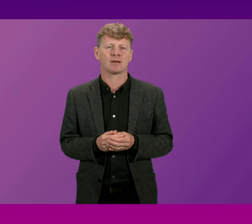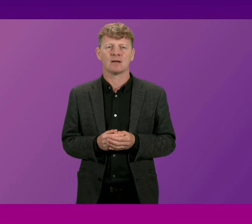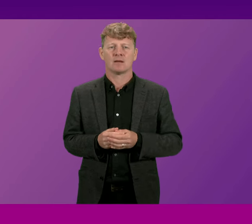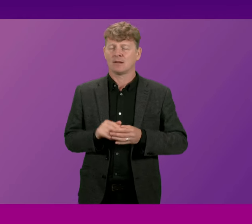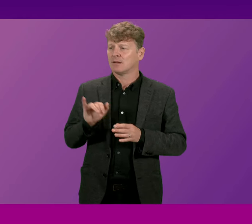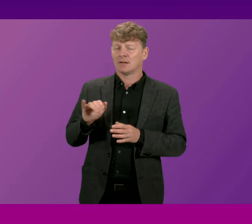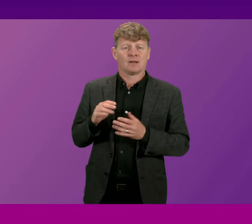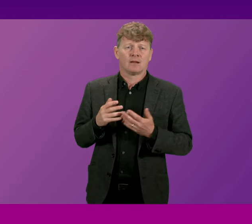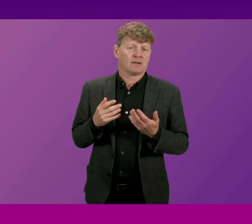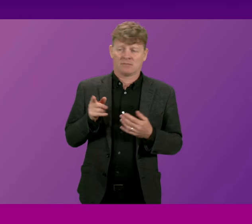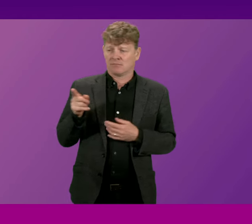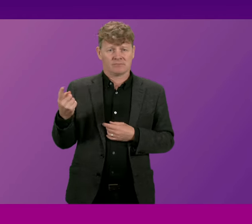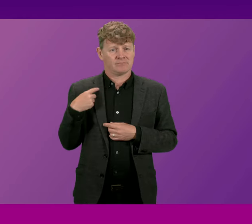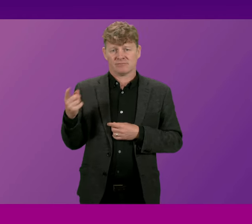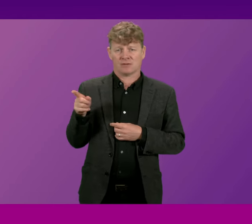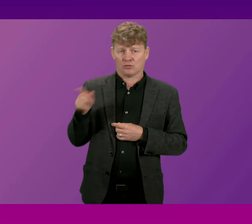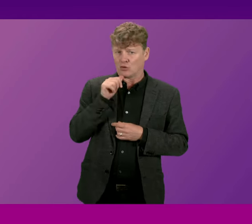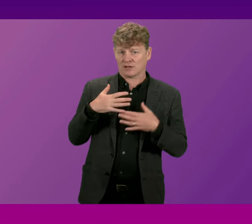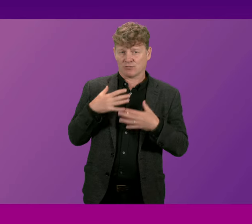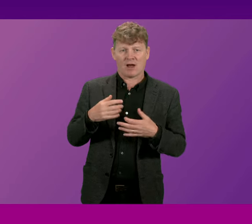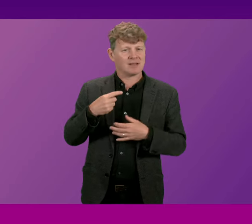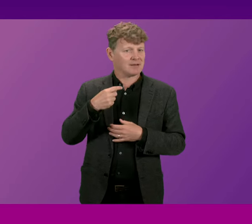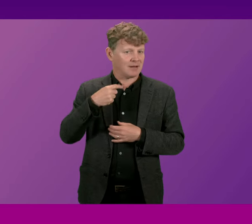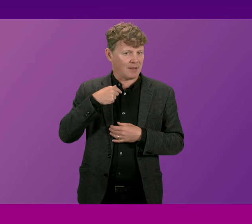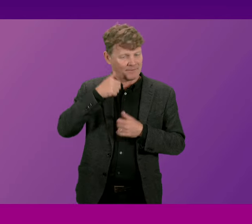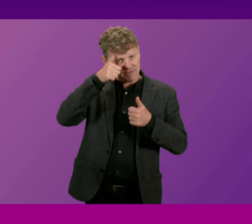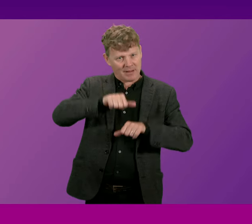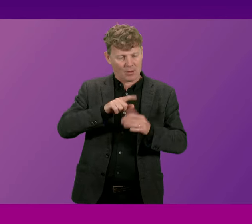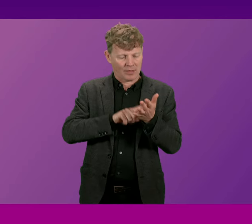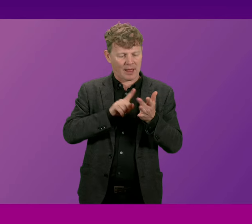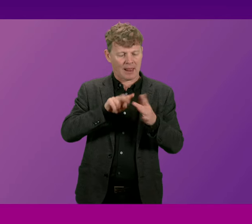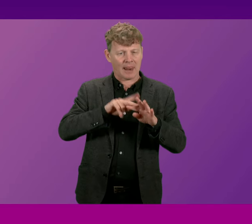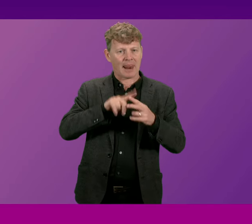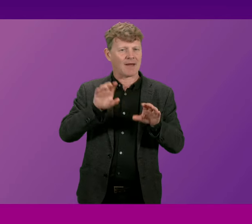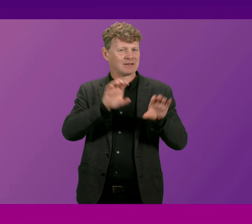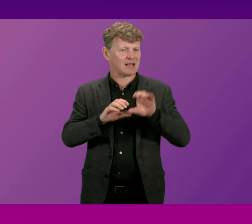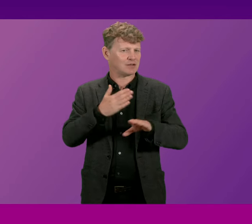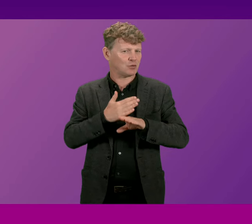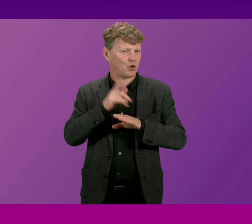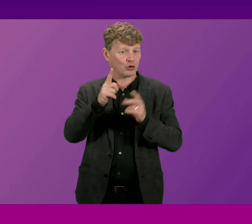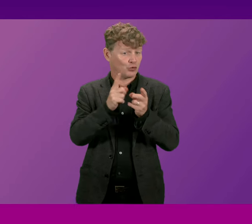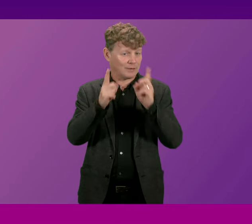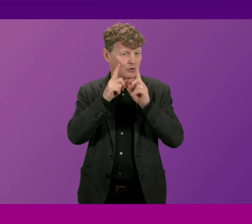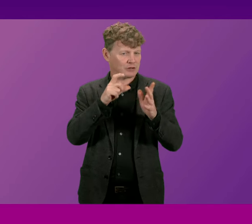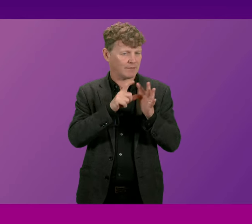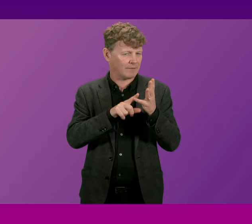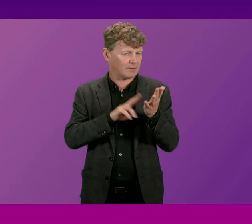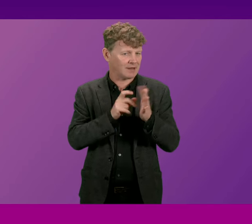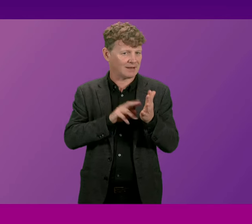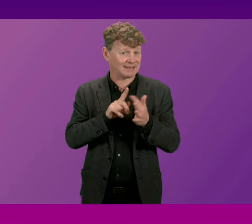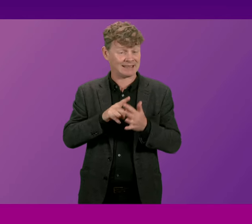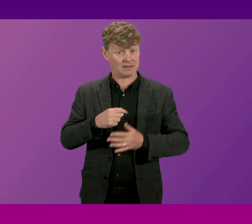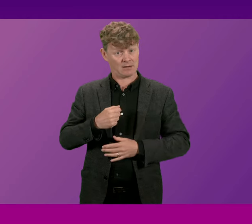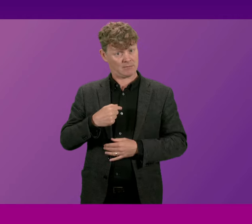I'm very as Mr Mara will not be surprised I'm very familiar with the life sciences work of the University of Dundee it's been my privilege over my parliamentary career